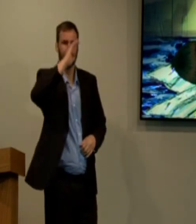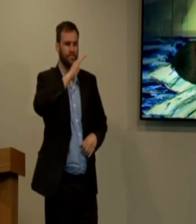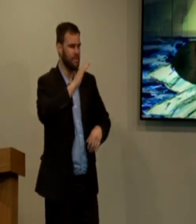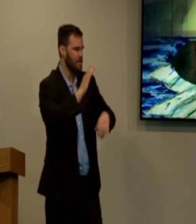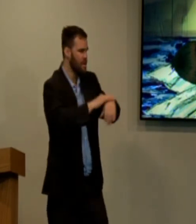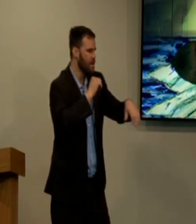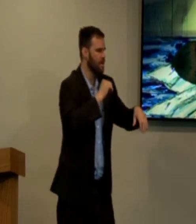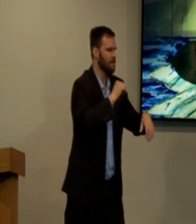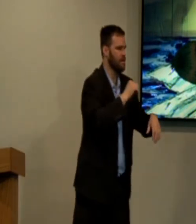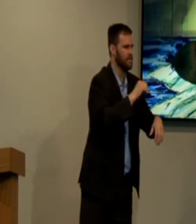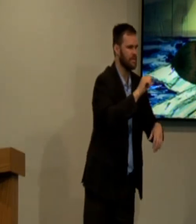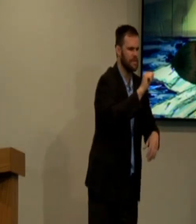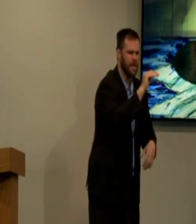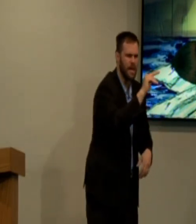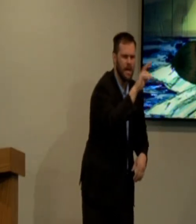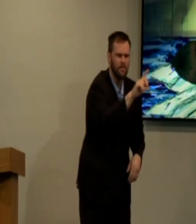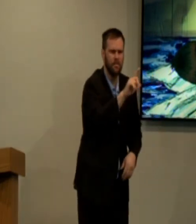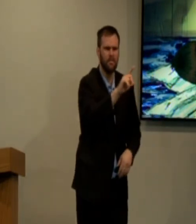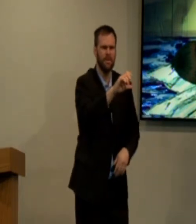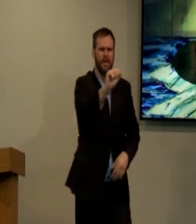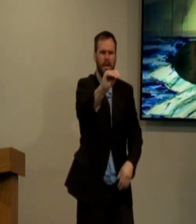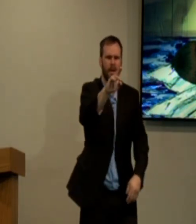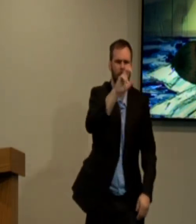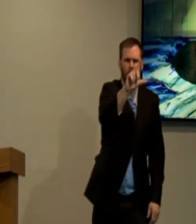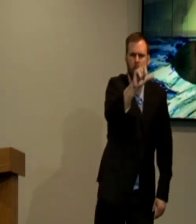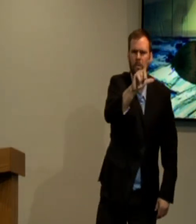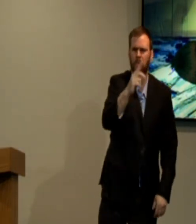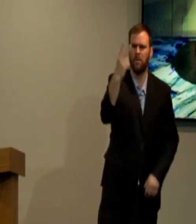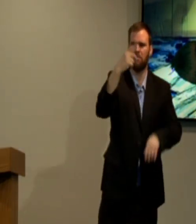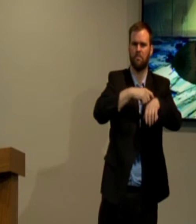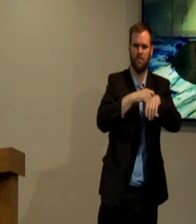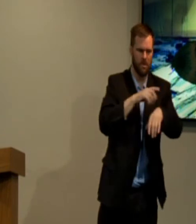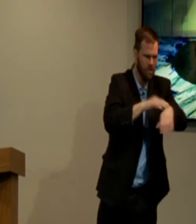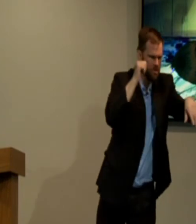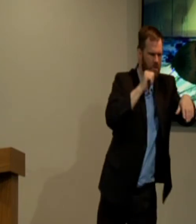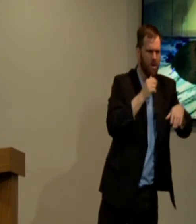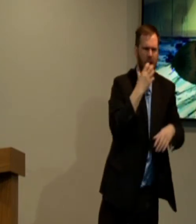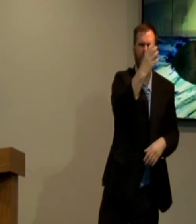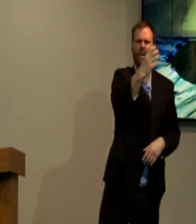and God calls Samuel, Samuel, two times.